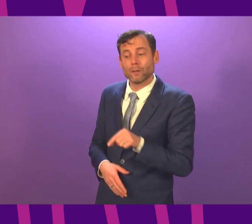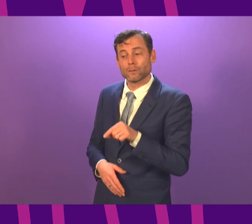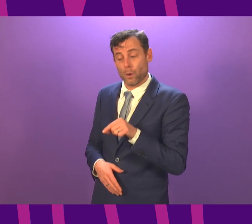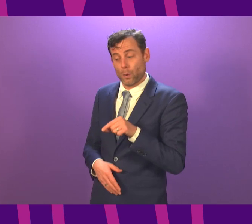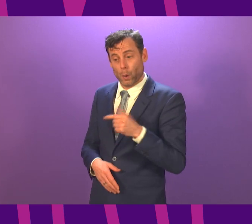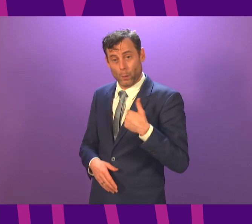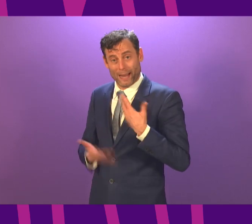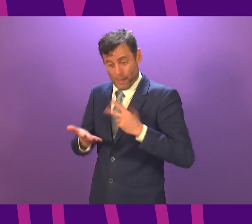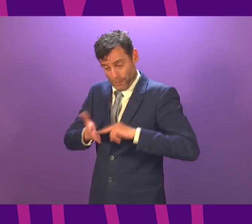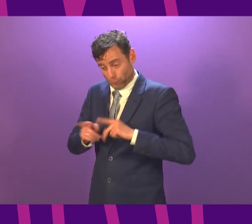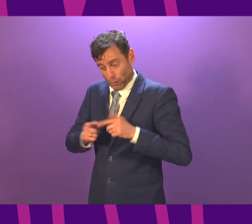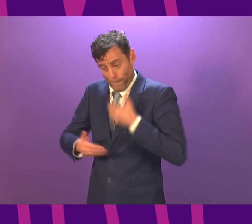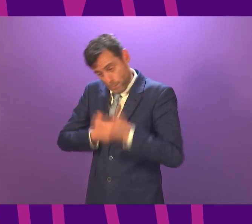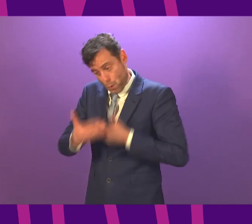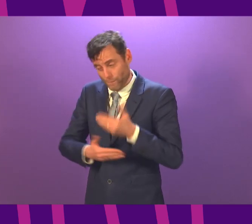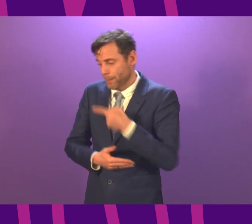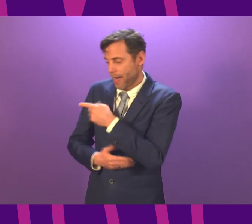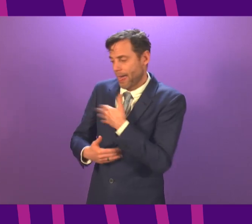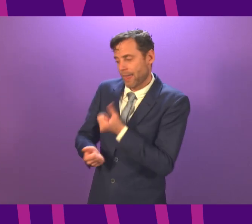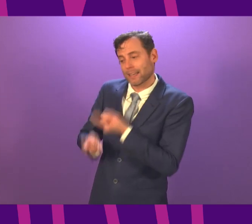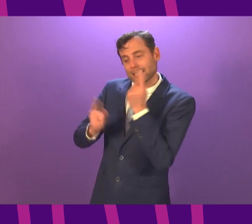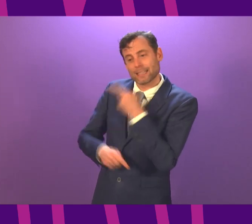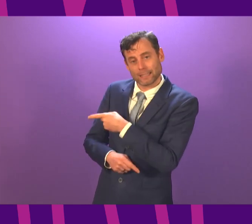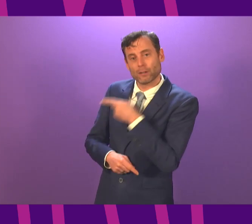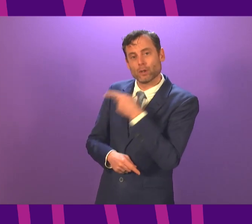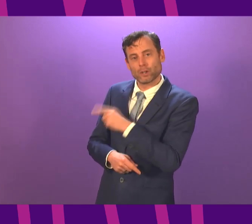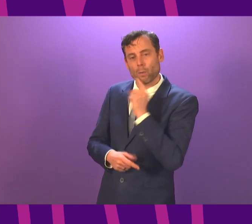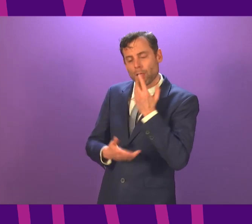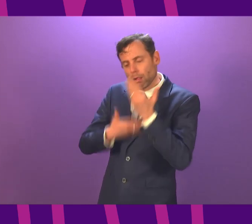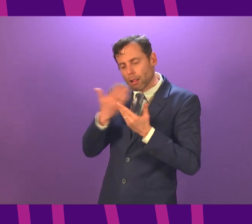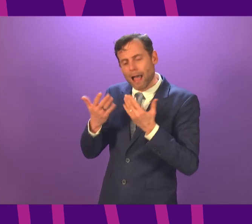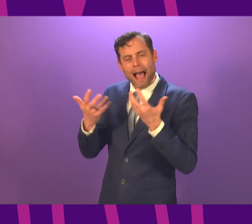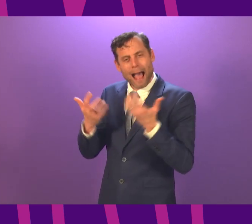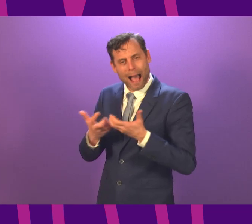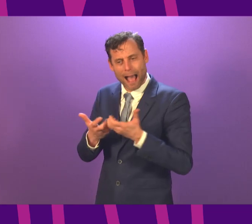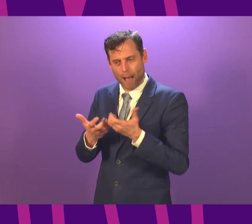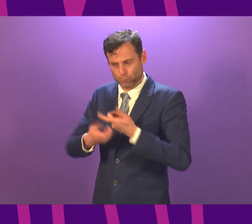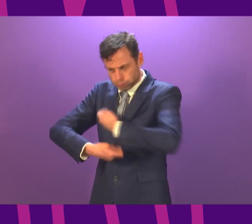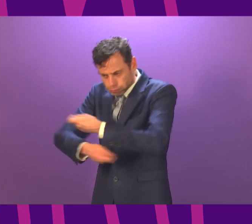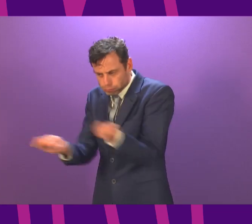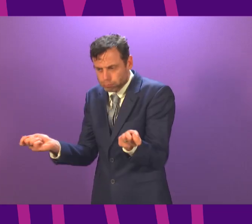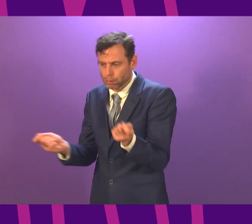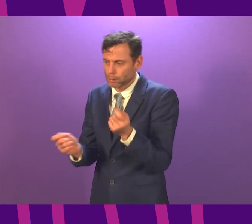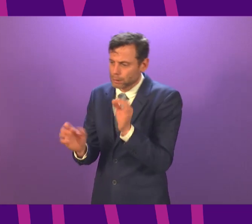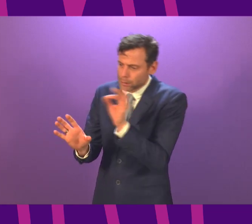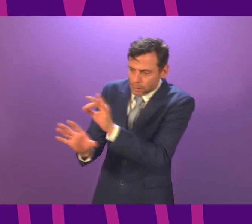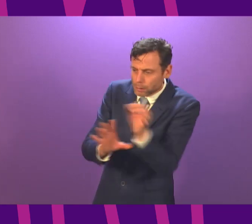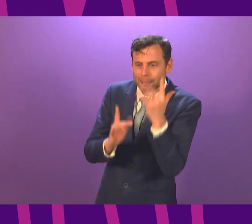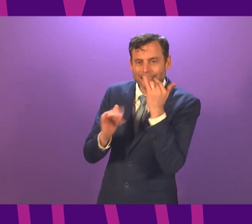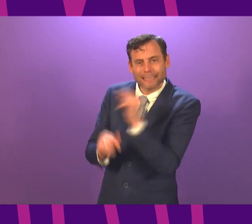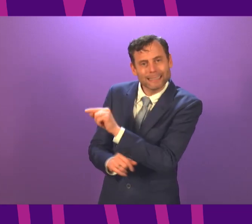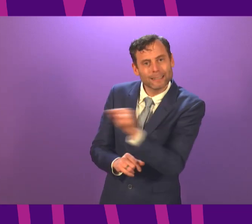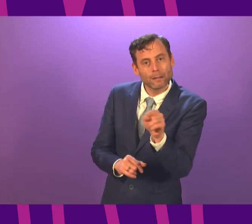accelerate. I am happy to ask the health secretary to set out afresh the detail of exactly the rollout plans for home care